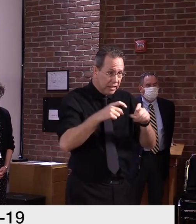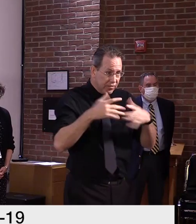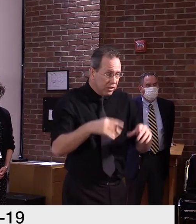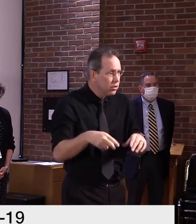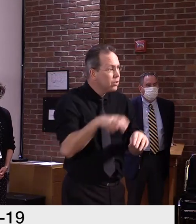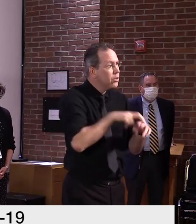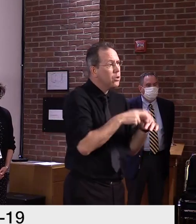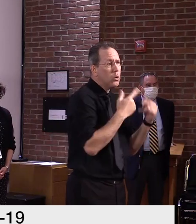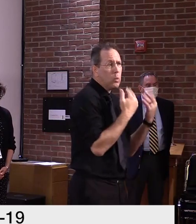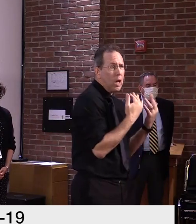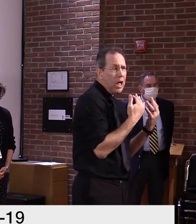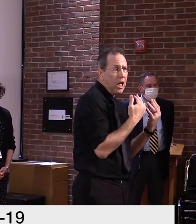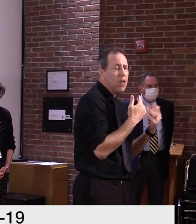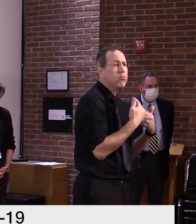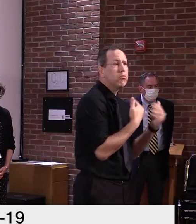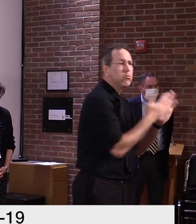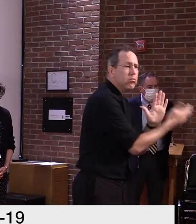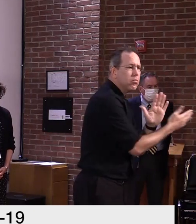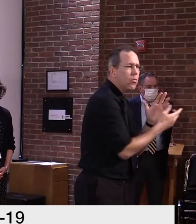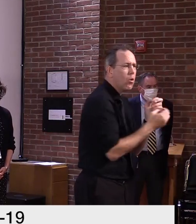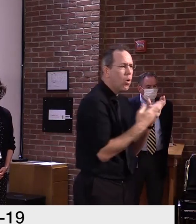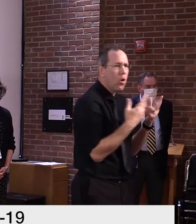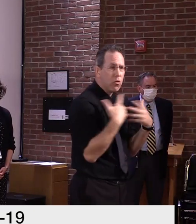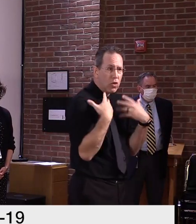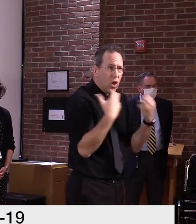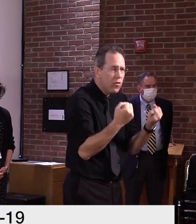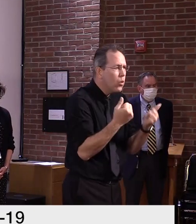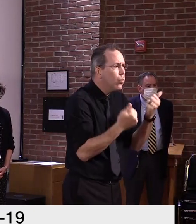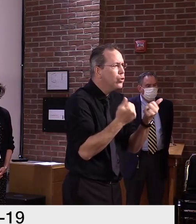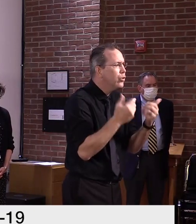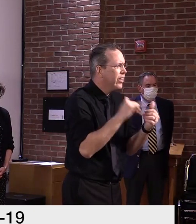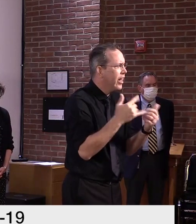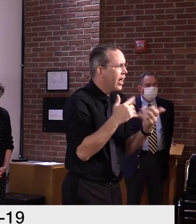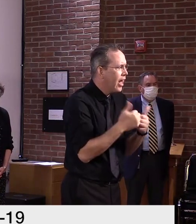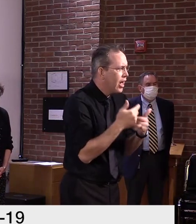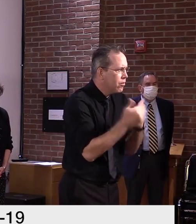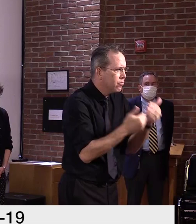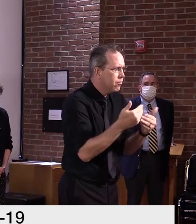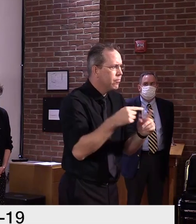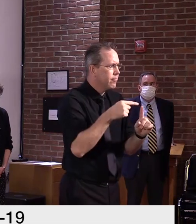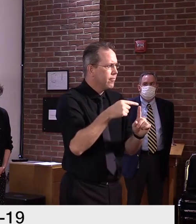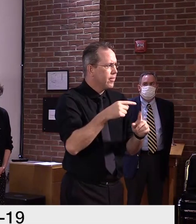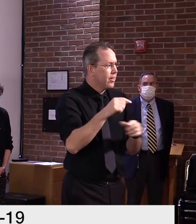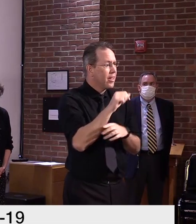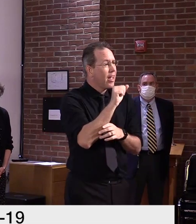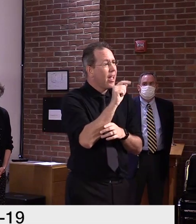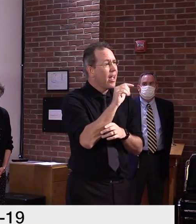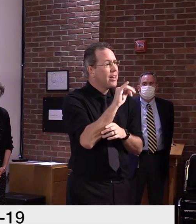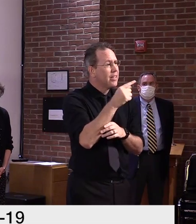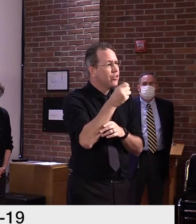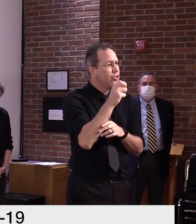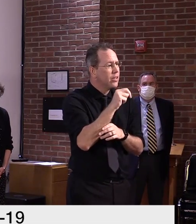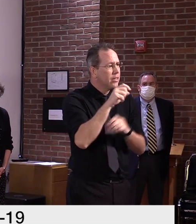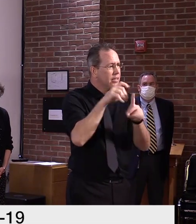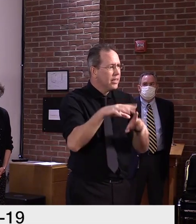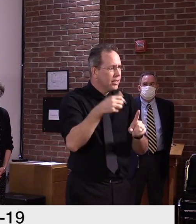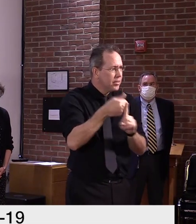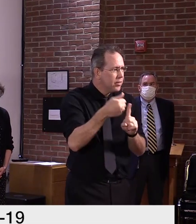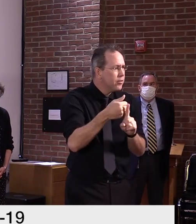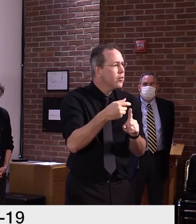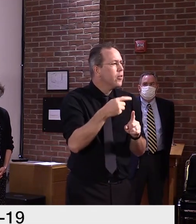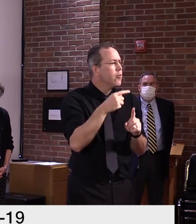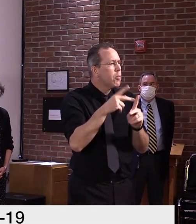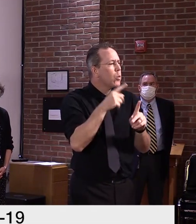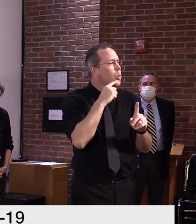Again, the antigen test is recommended to be used for people with symptoms by the CDC and the Association of Public Health